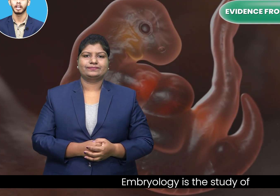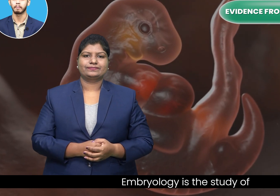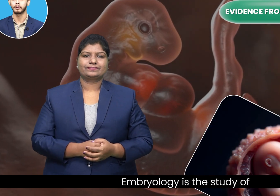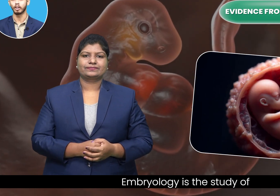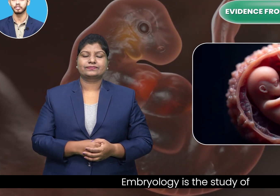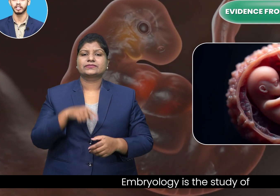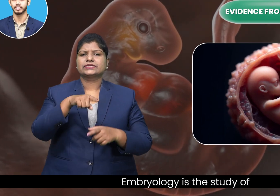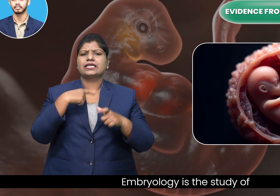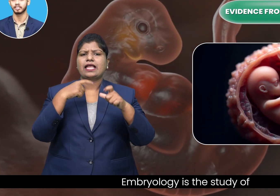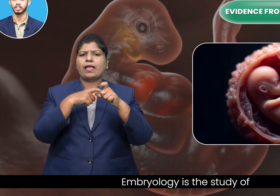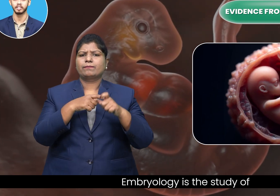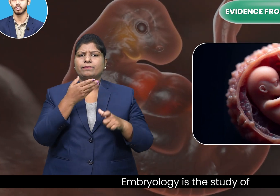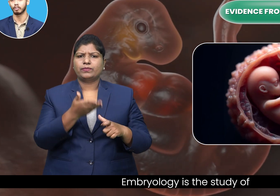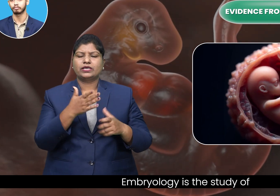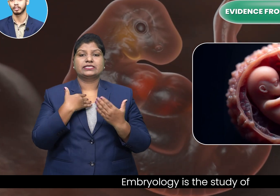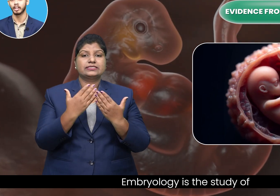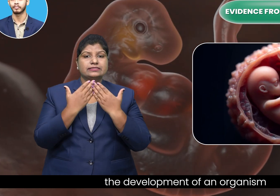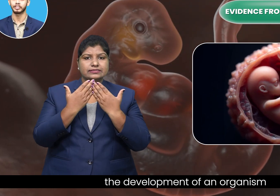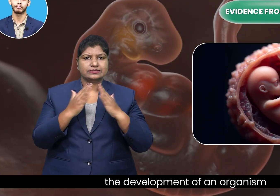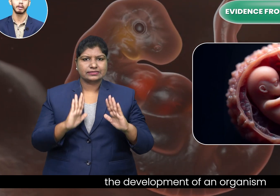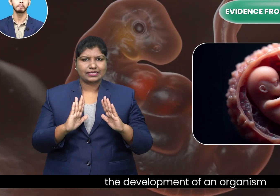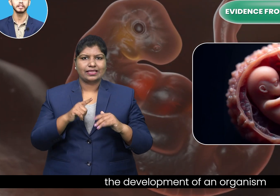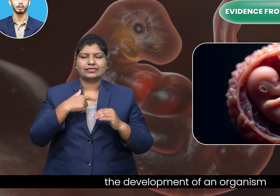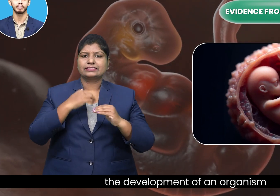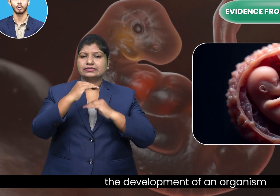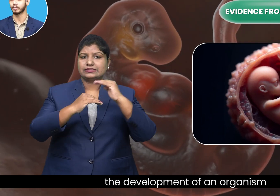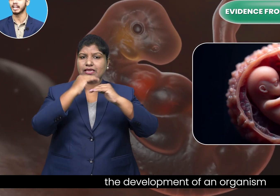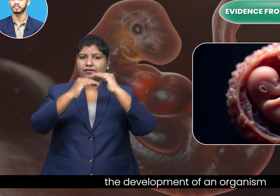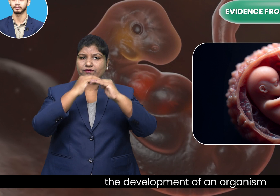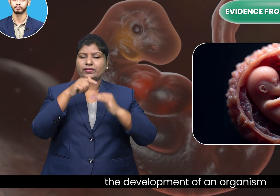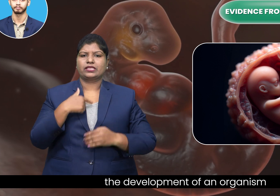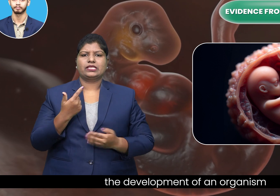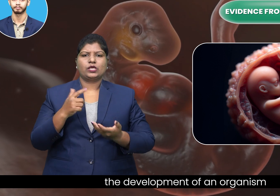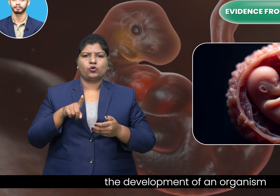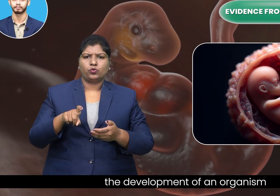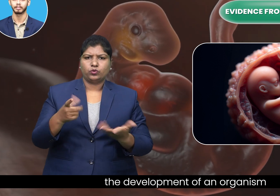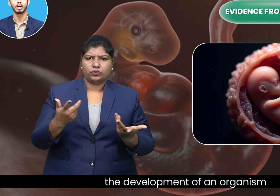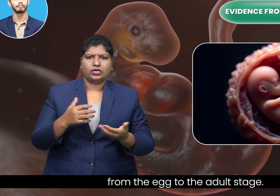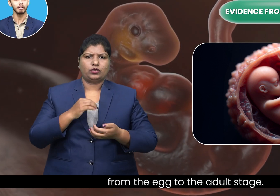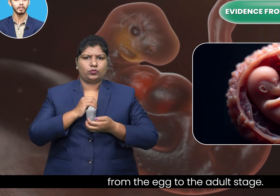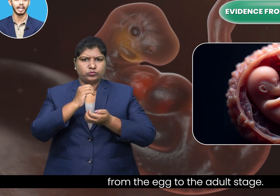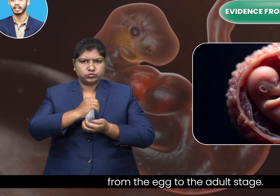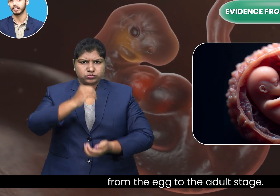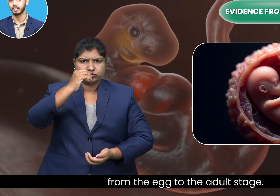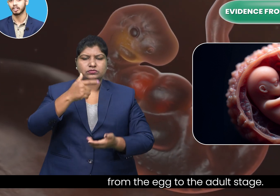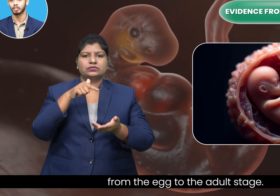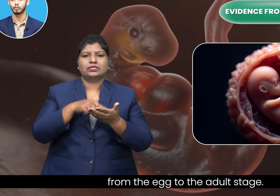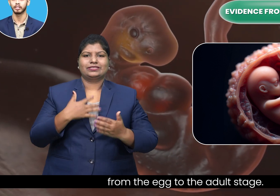Embryology is a study of the development of an organism from the egg to the